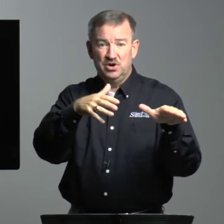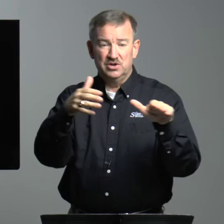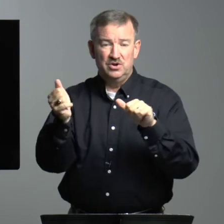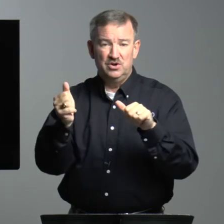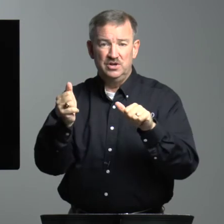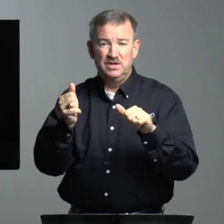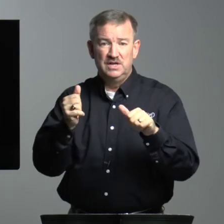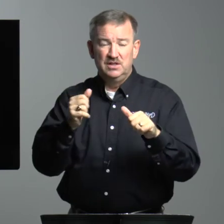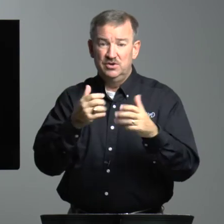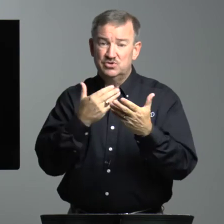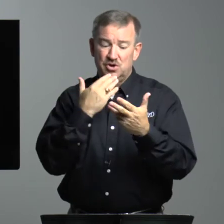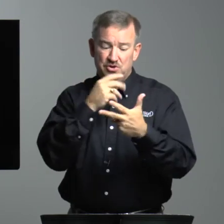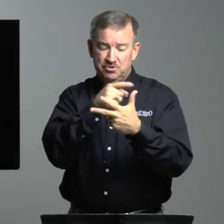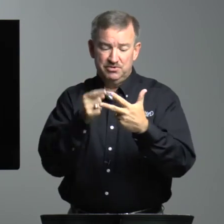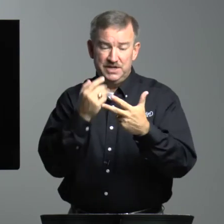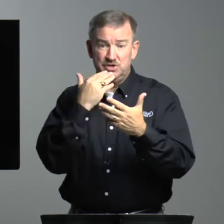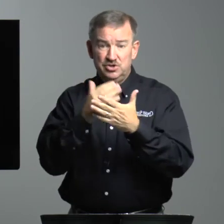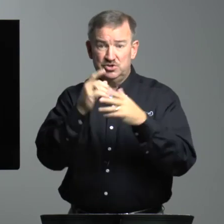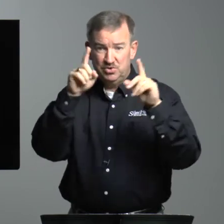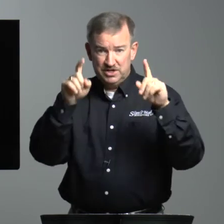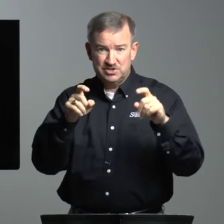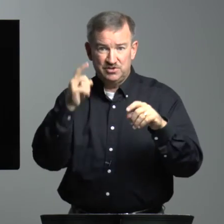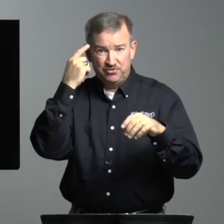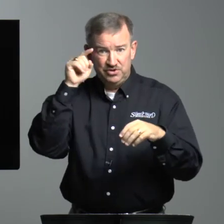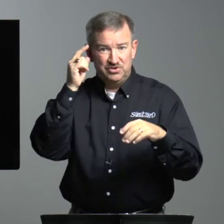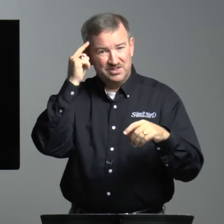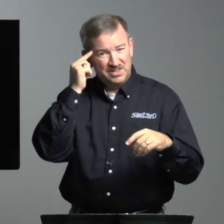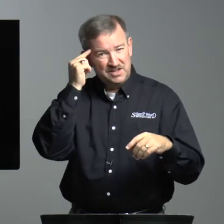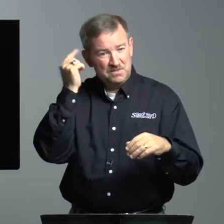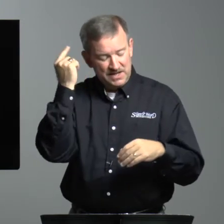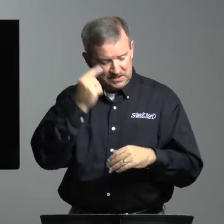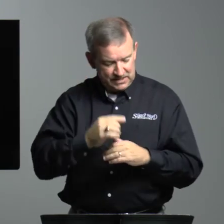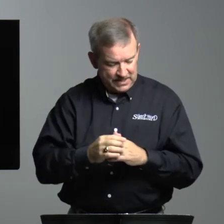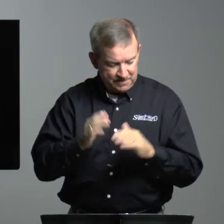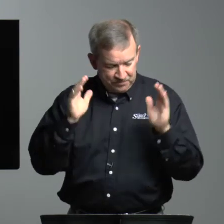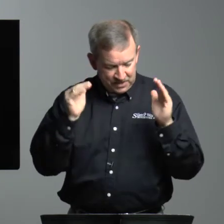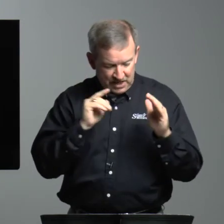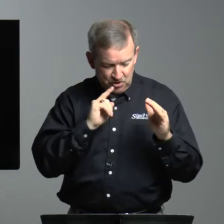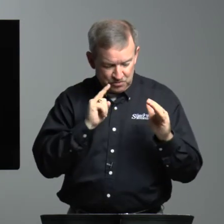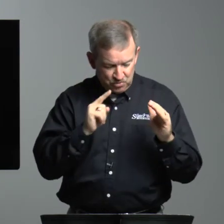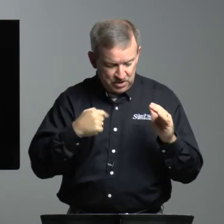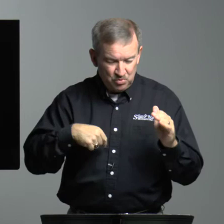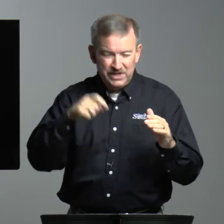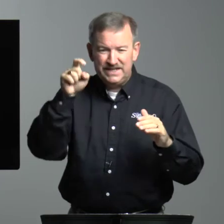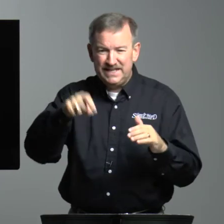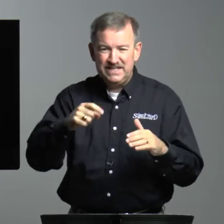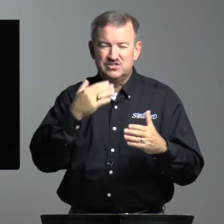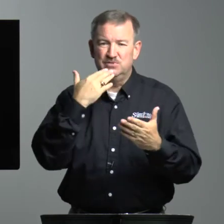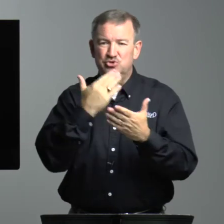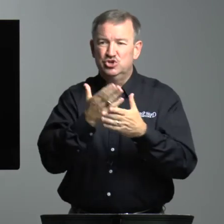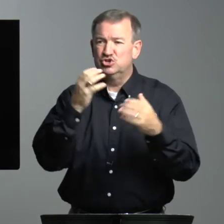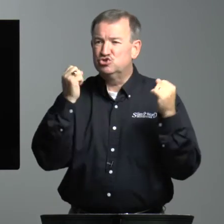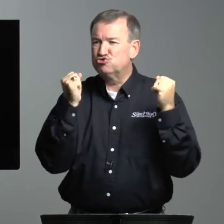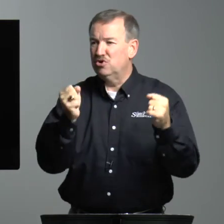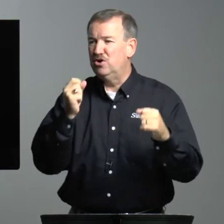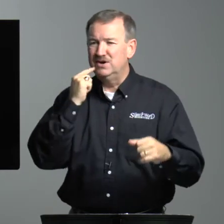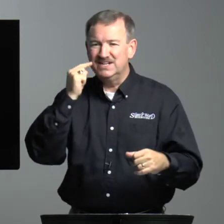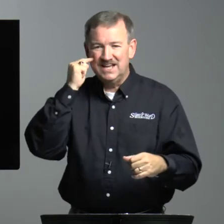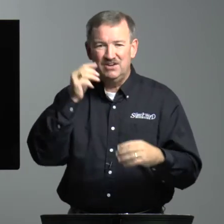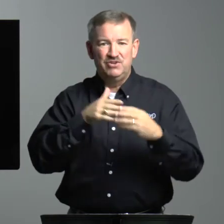are gone. Those are three good questions for you to think about today. I hope you will. We need some good, strong, deaf